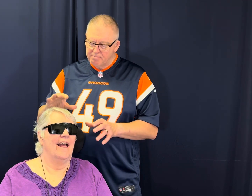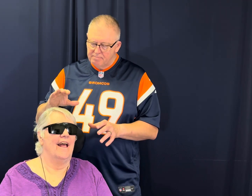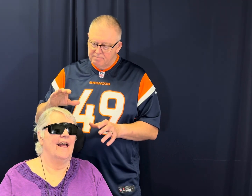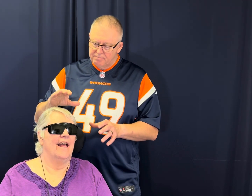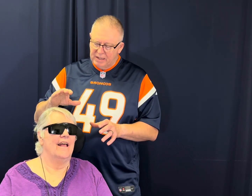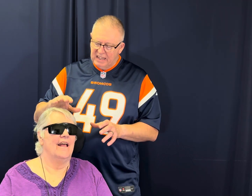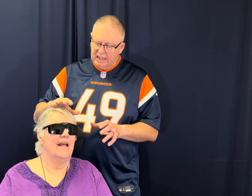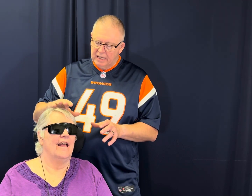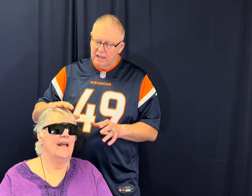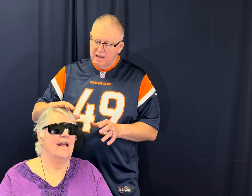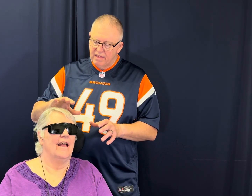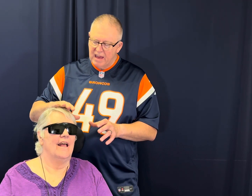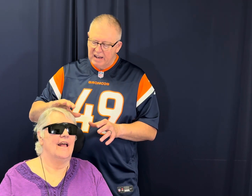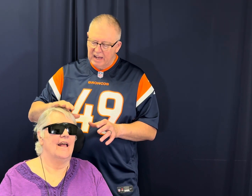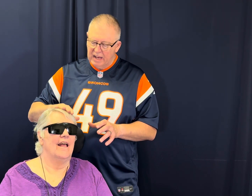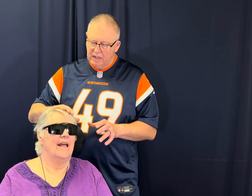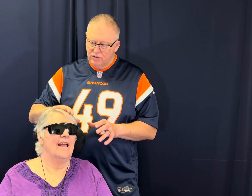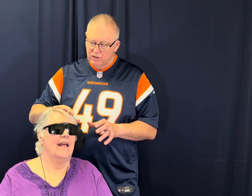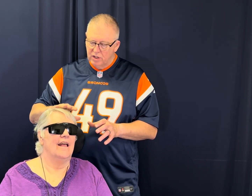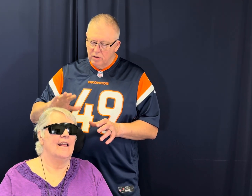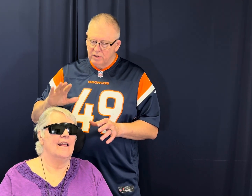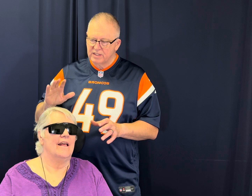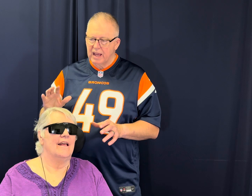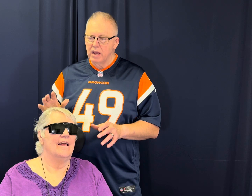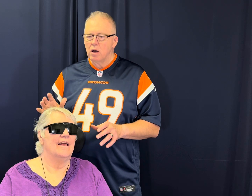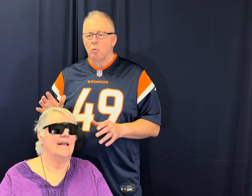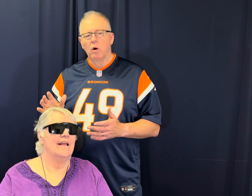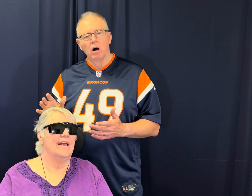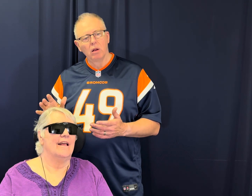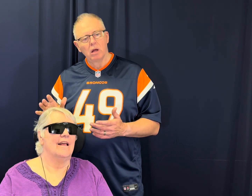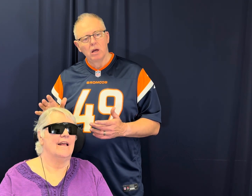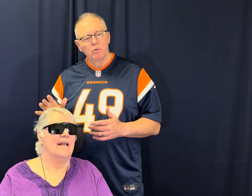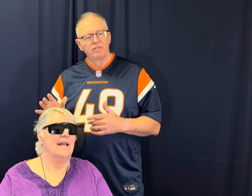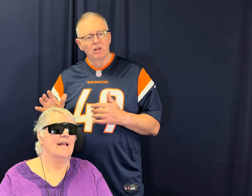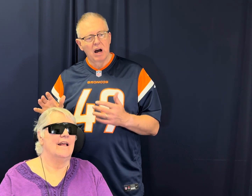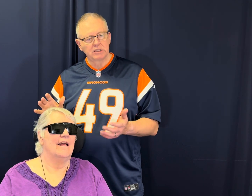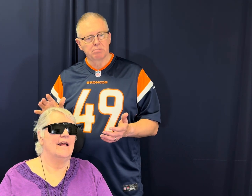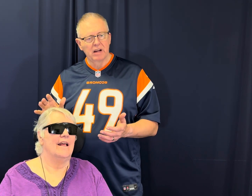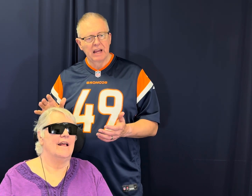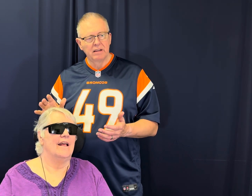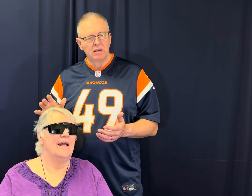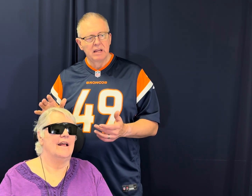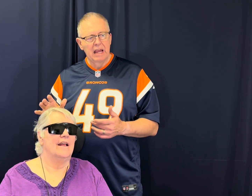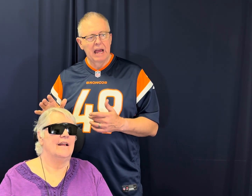being that age, we say, well, we've lost brain and